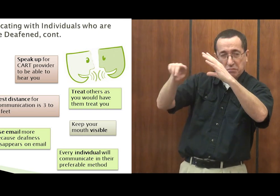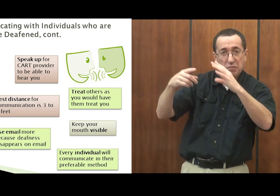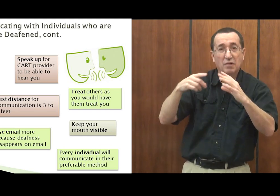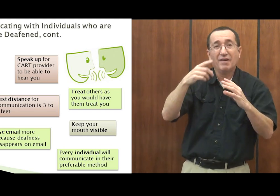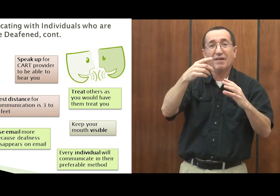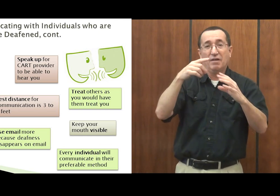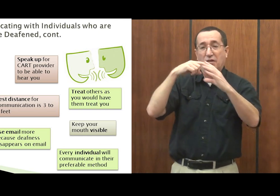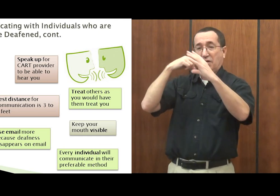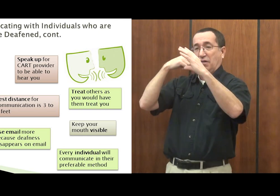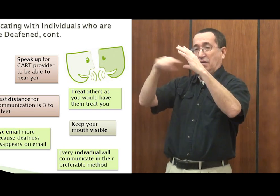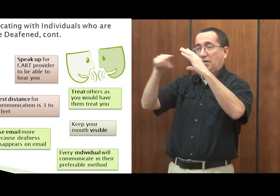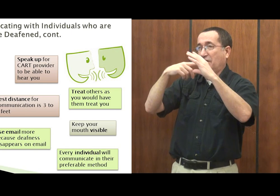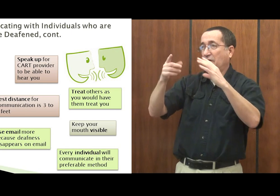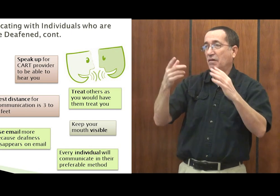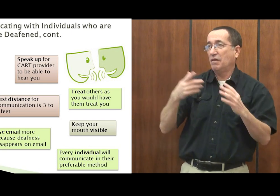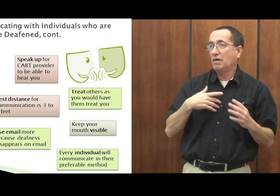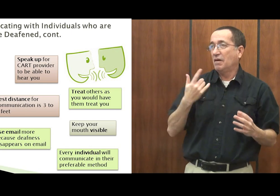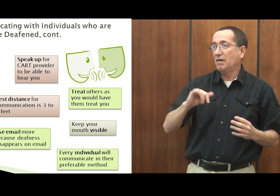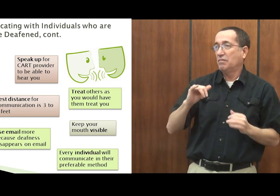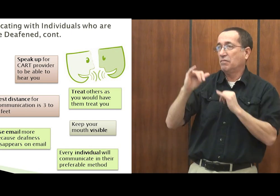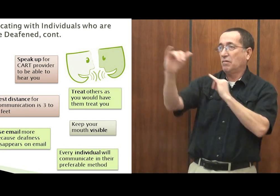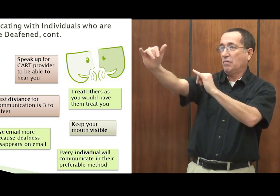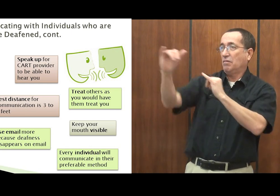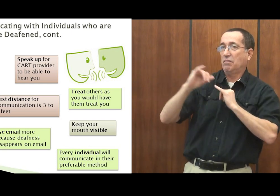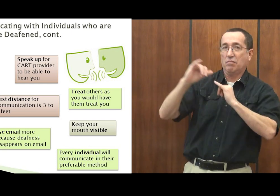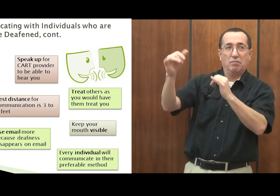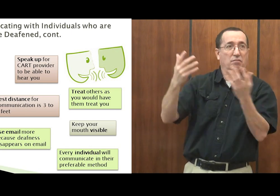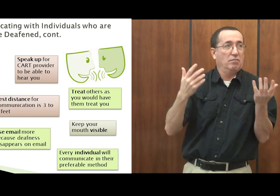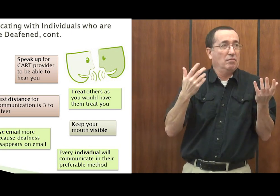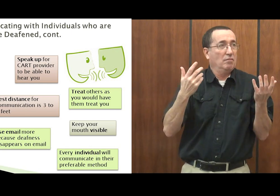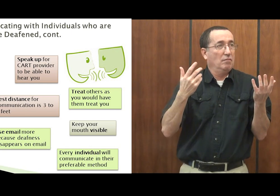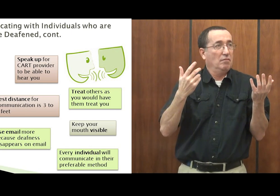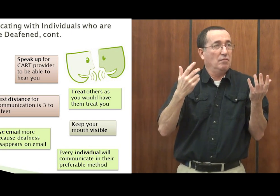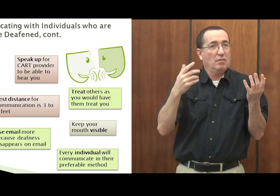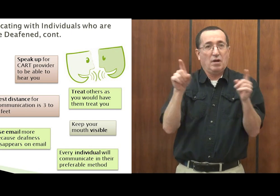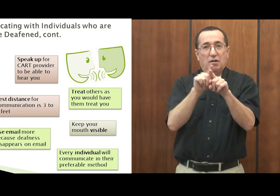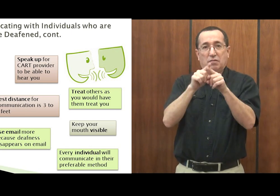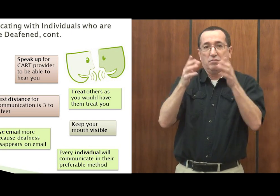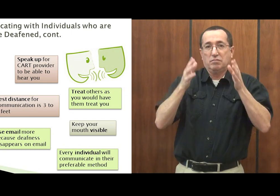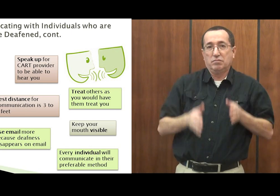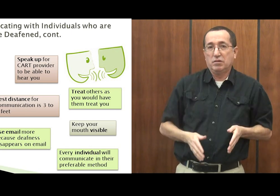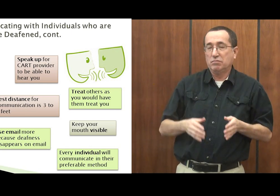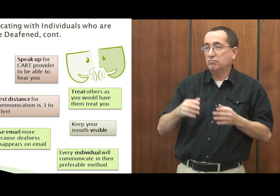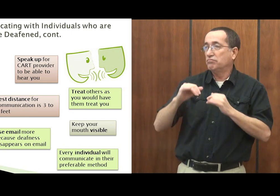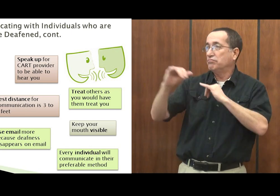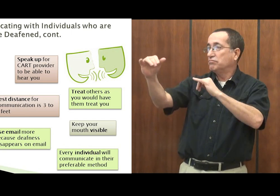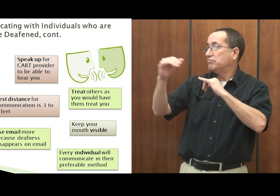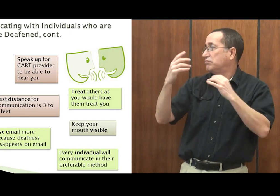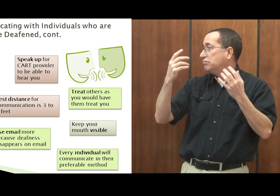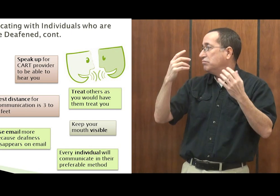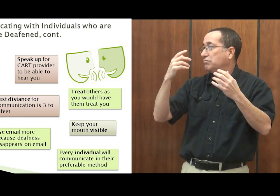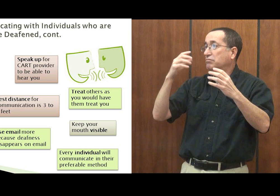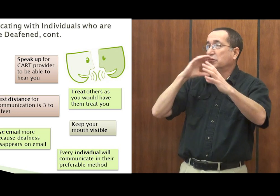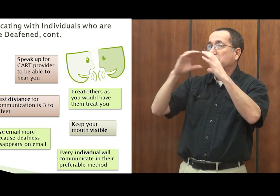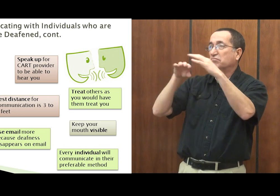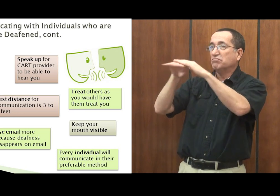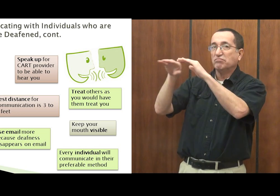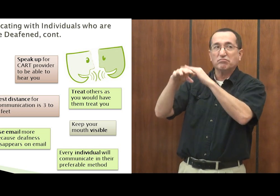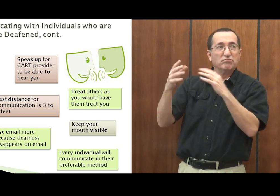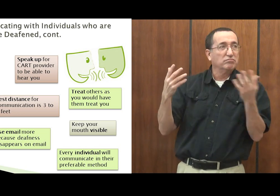We use emails quite often. It's put deaf people on the same terms as any hearing person. It's